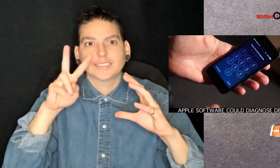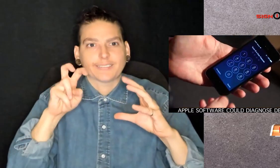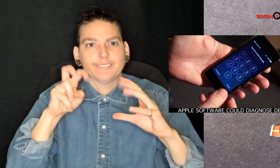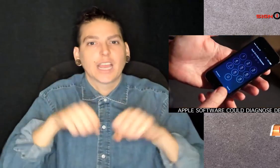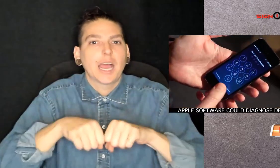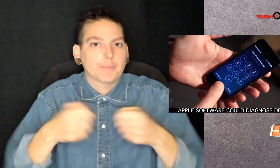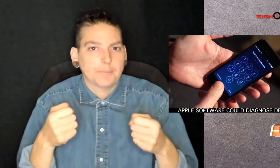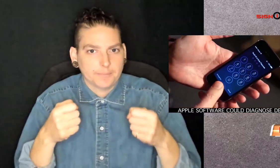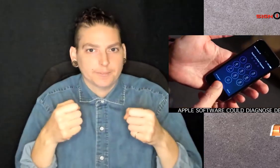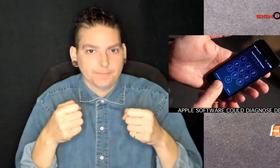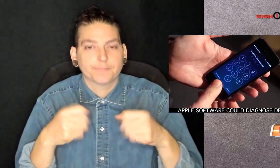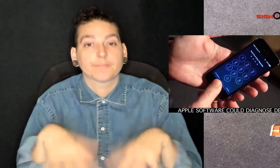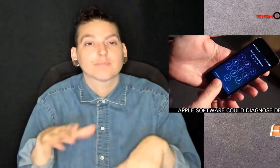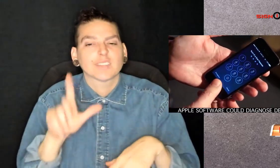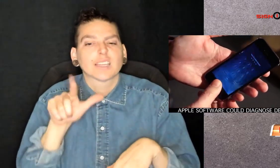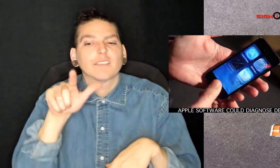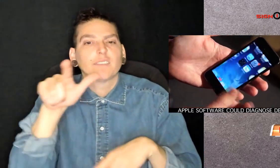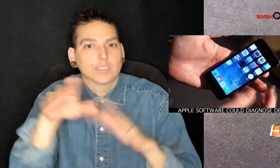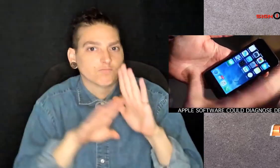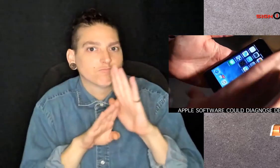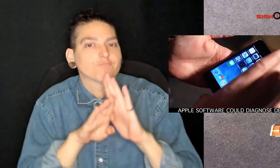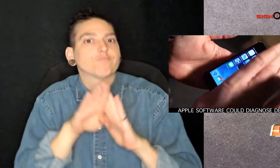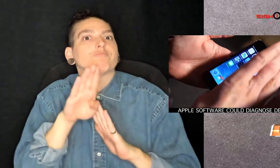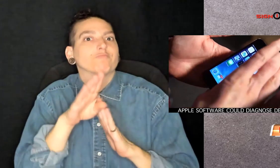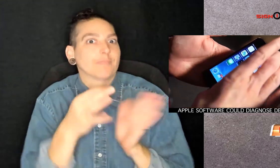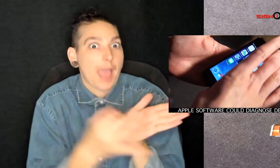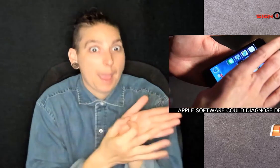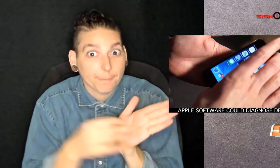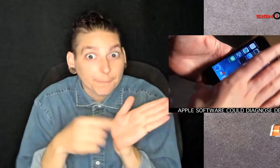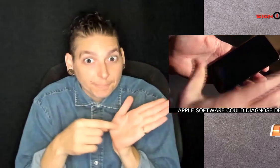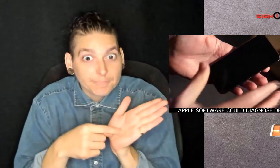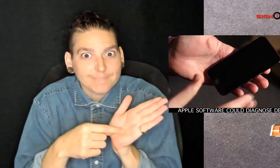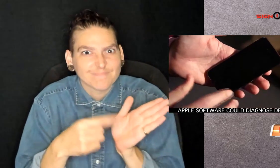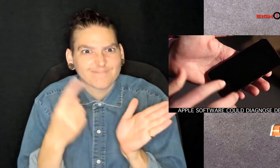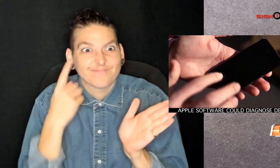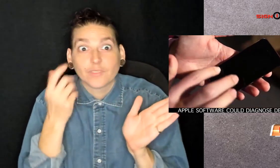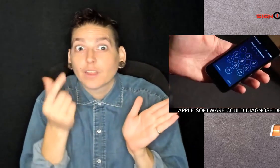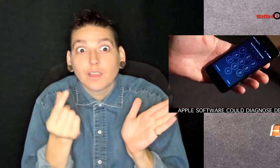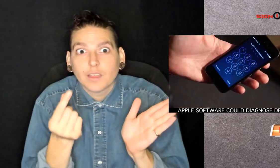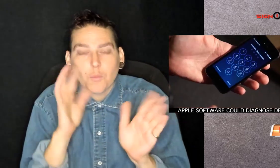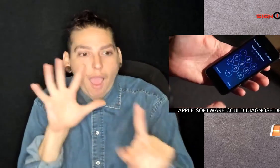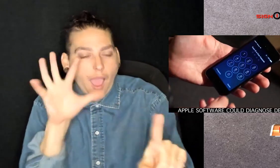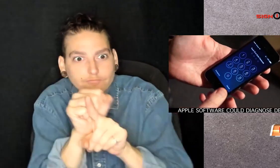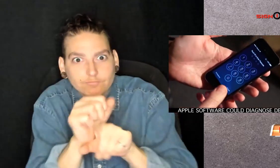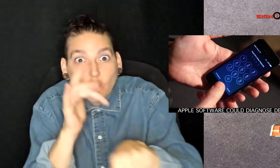and eventually develop an app for early detection of those conditions.